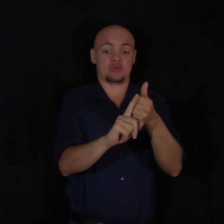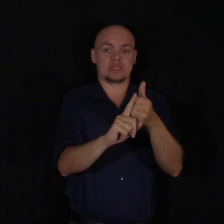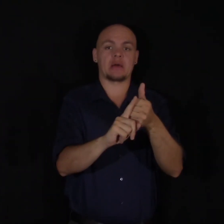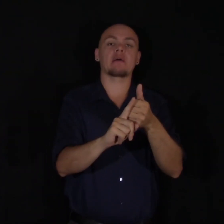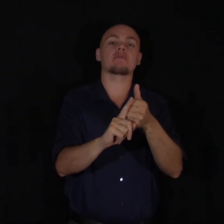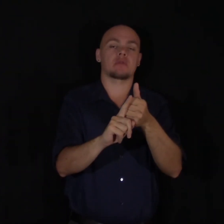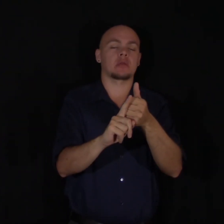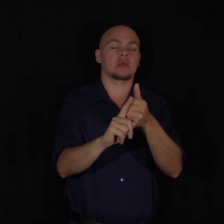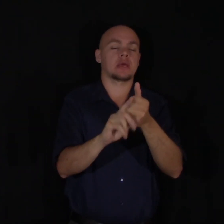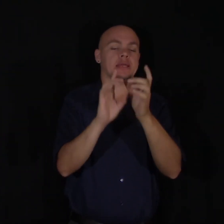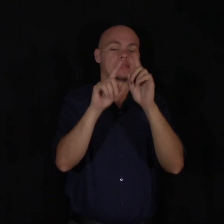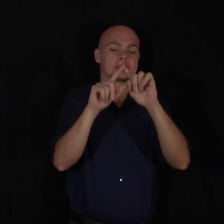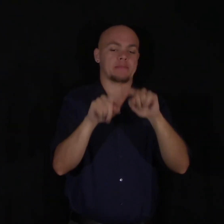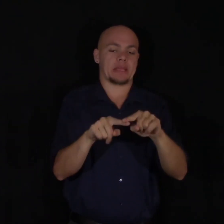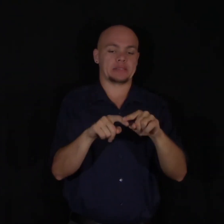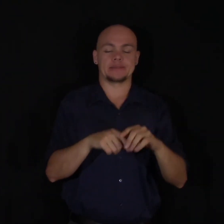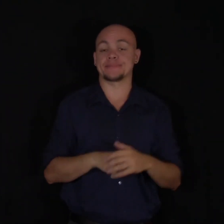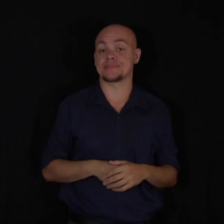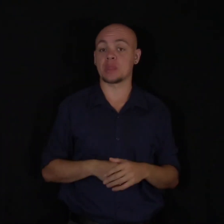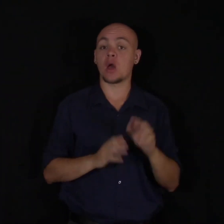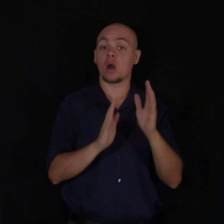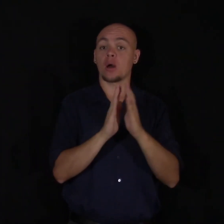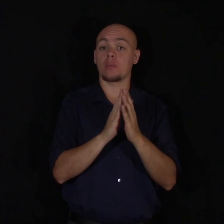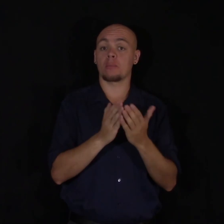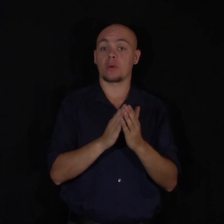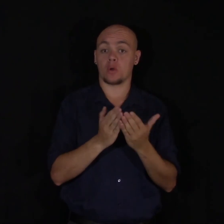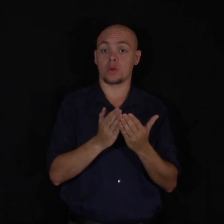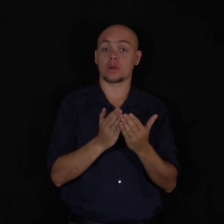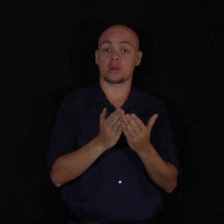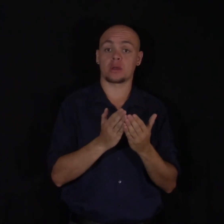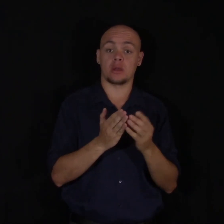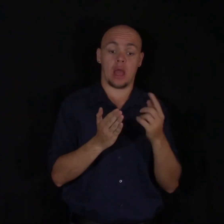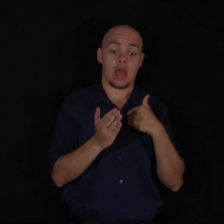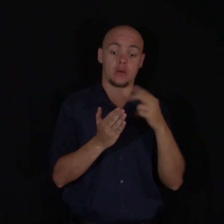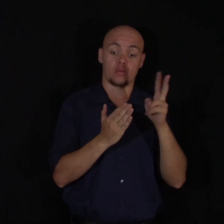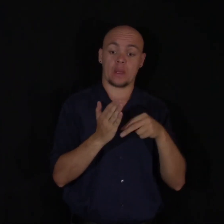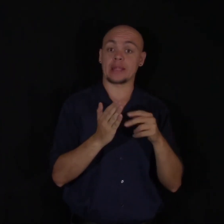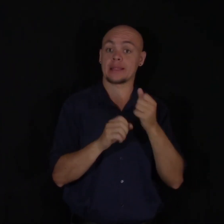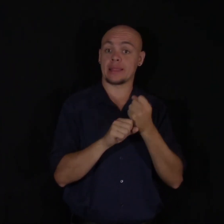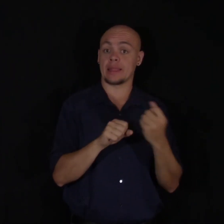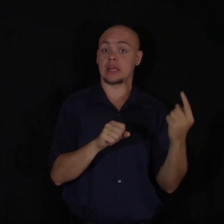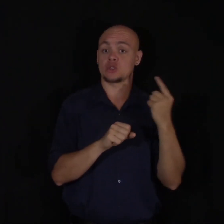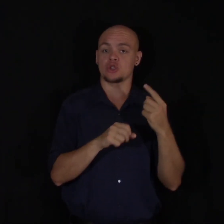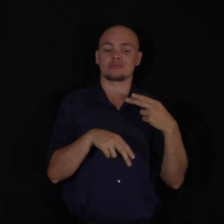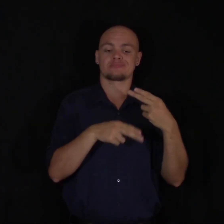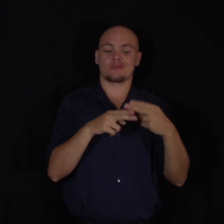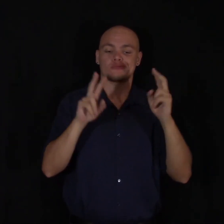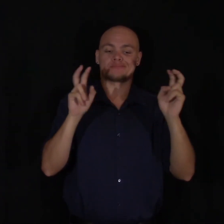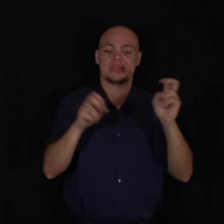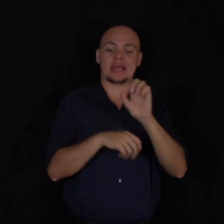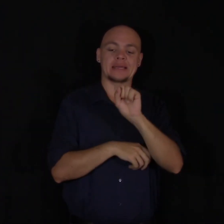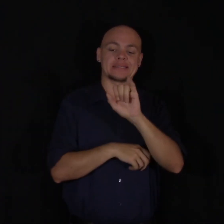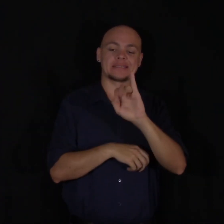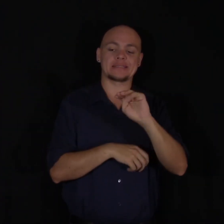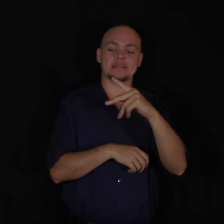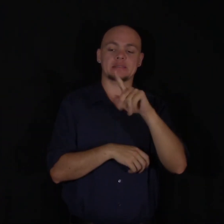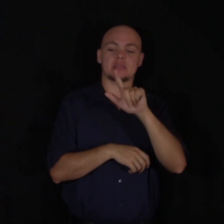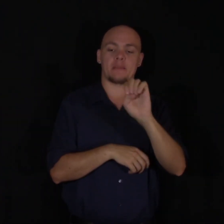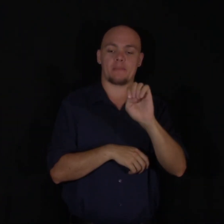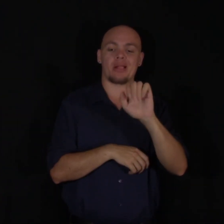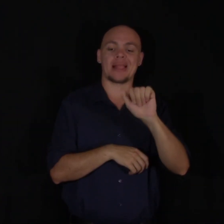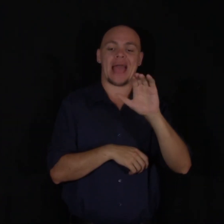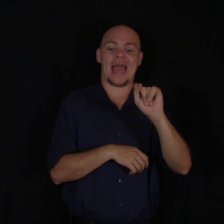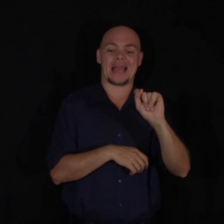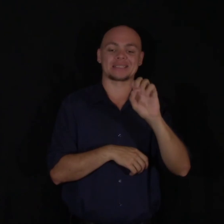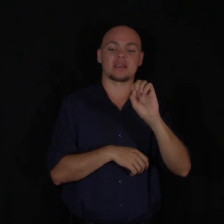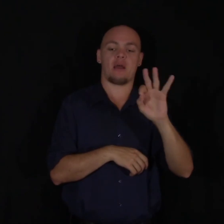I read a book last year called A Simple Act of Gratitude. And it was basically about a guy called John whose life was a